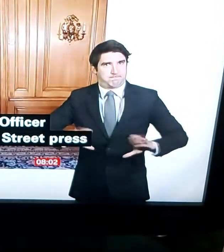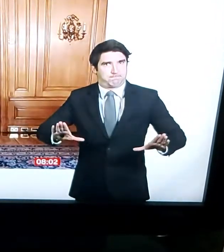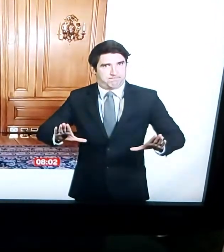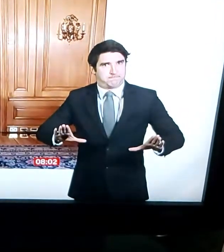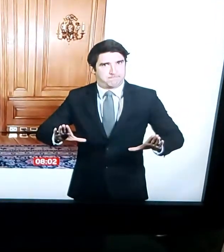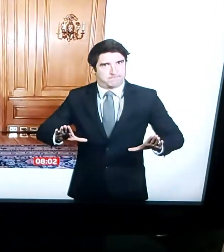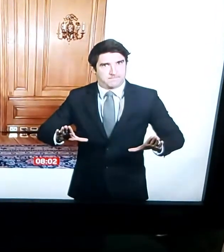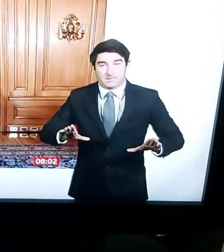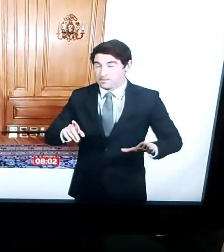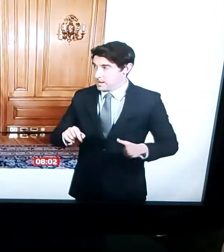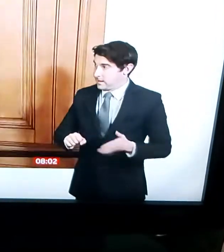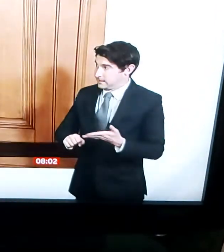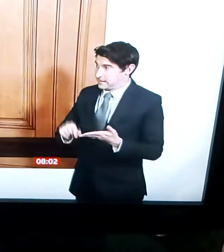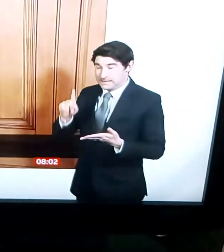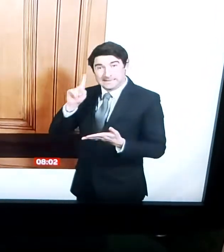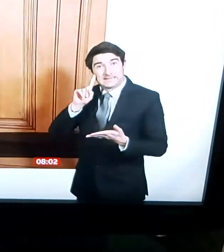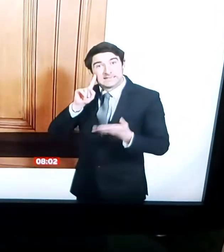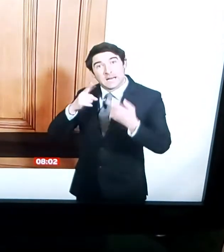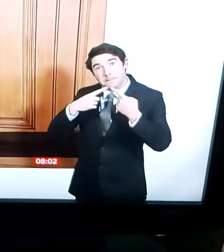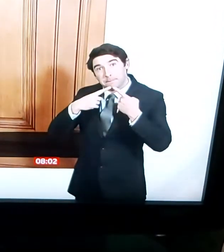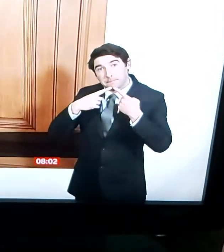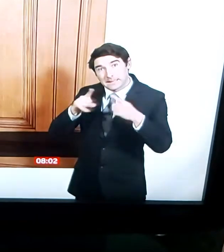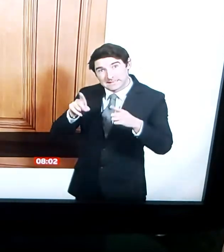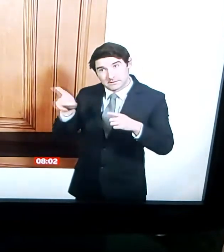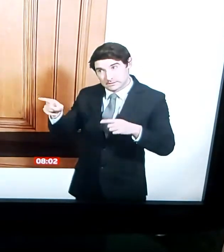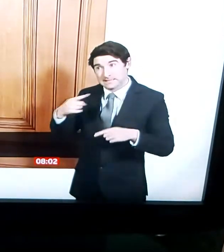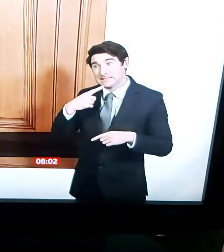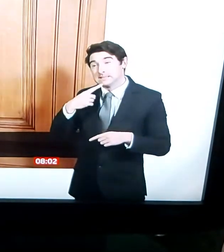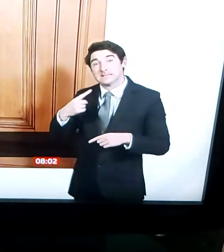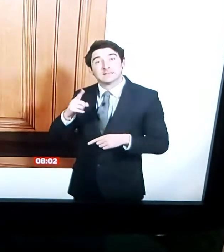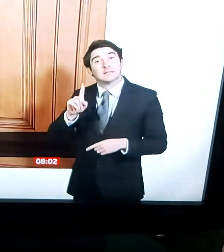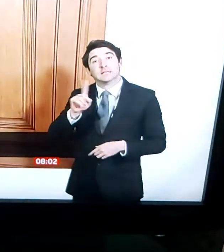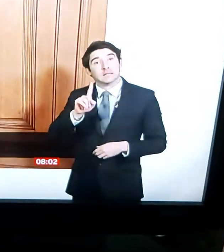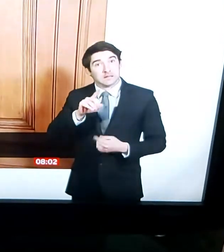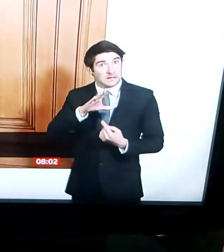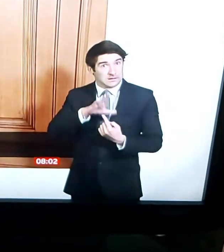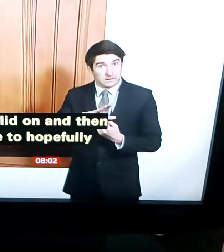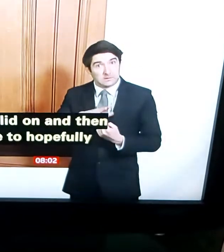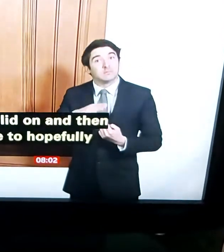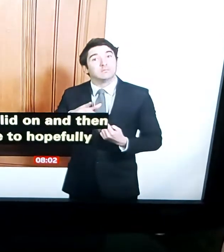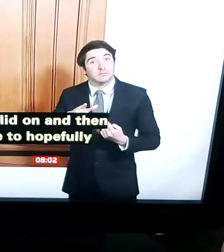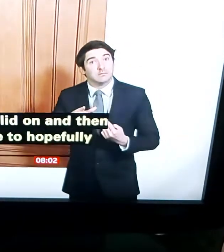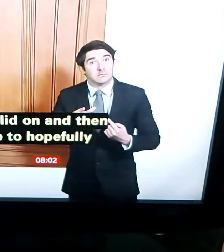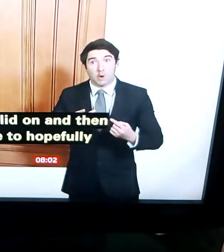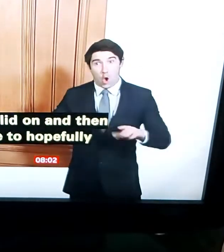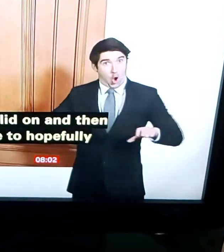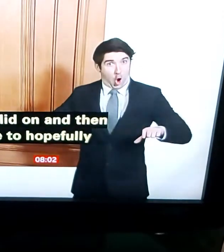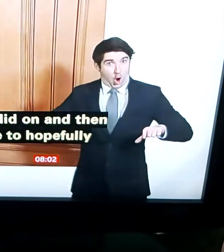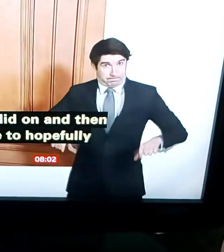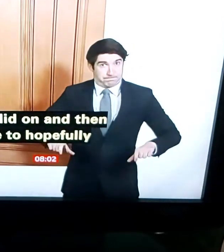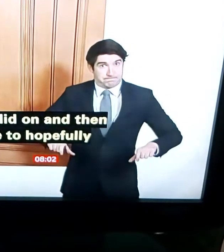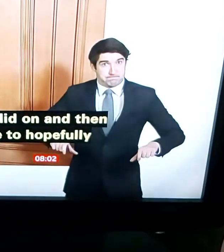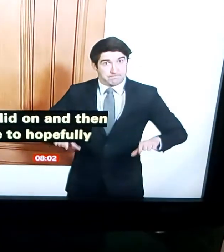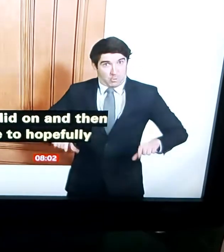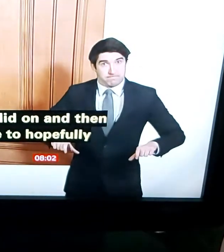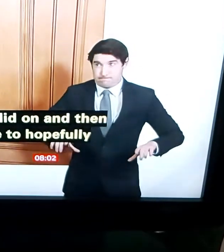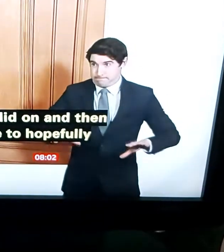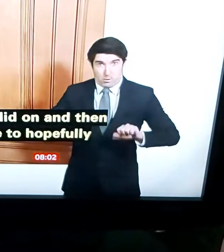was clear. We need to keep that lid on and then gradually we will be able to hopefully adjust some of the social distancing